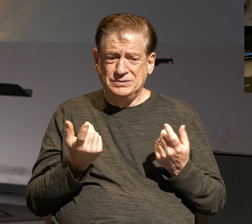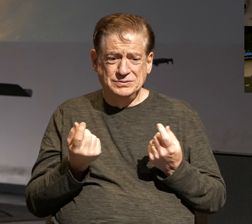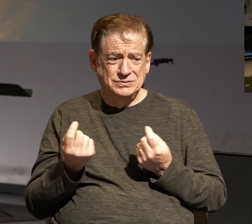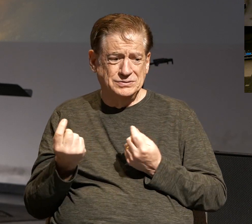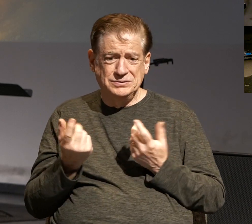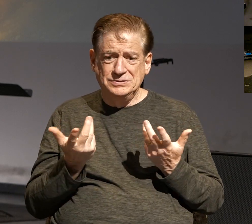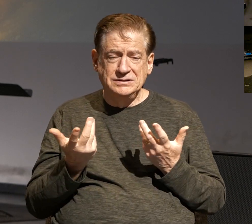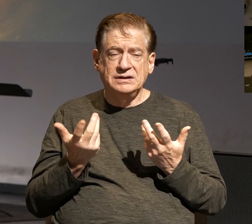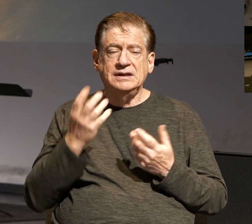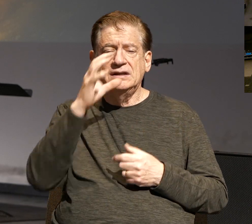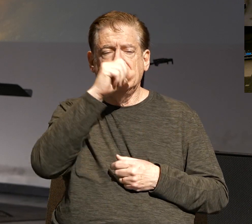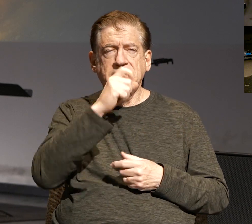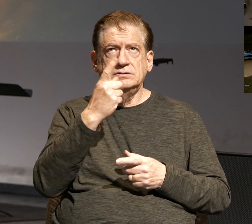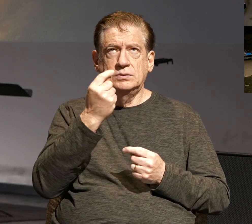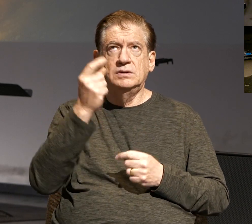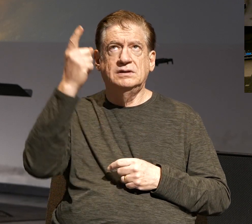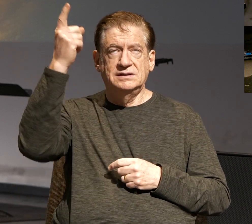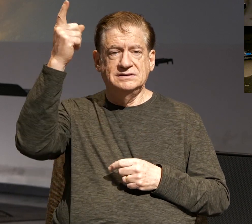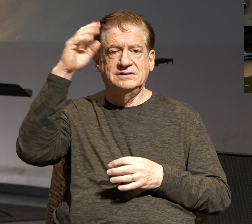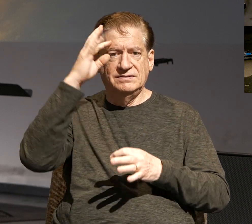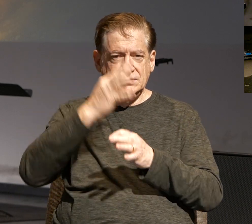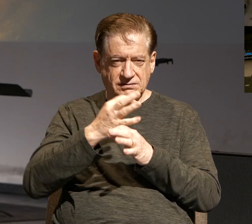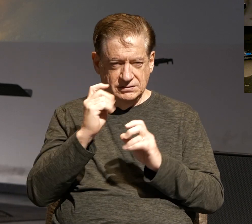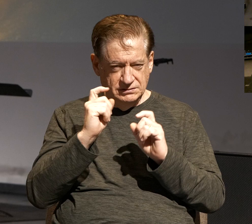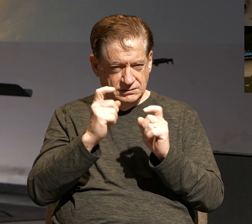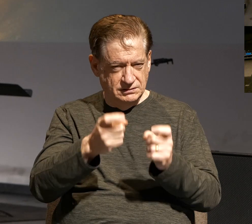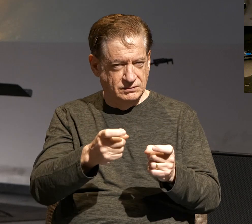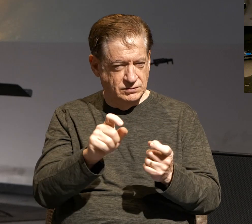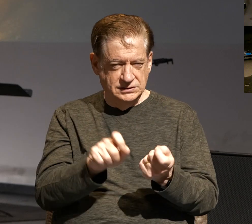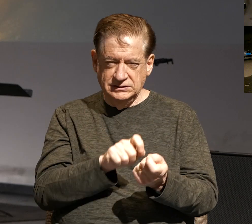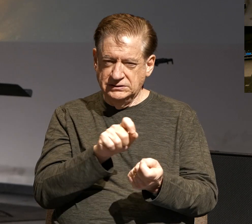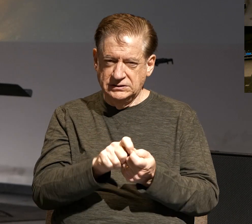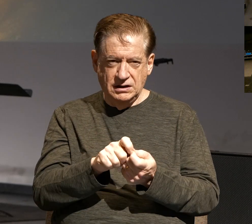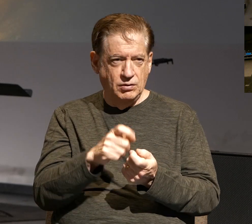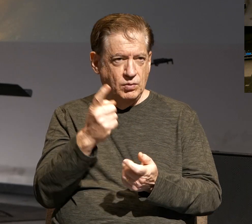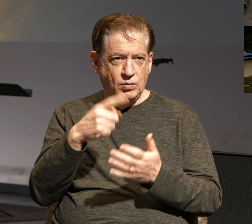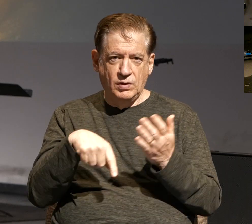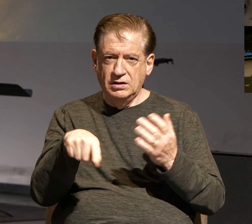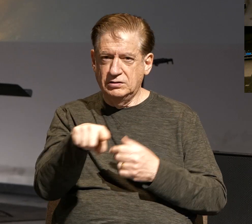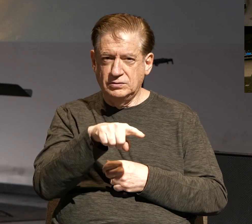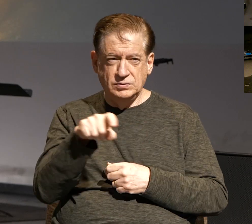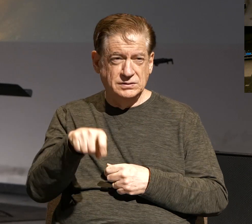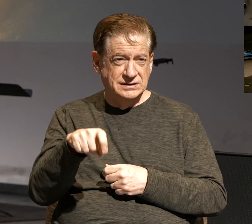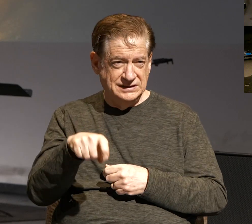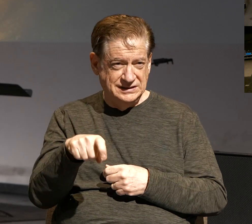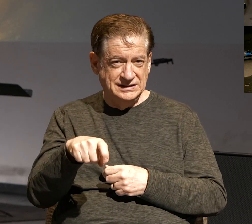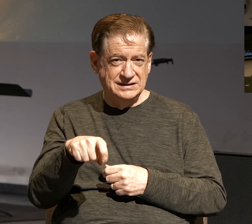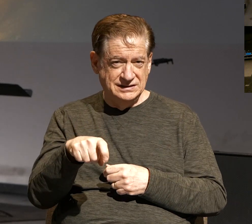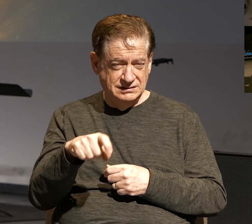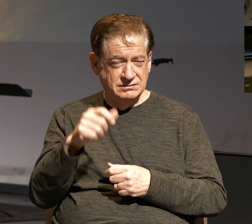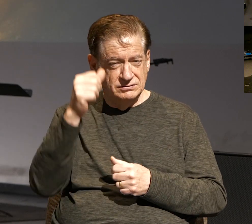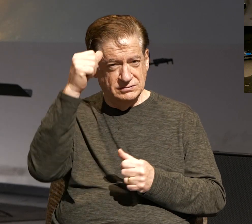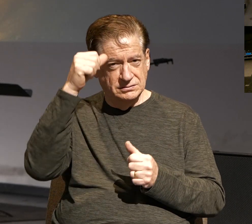He is faithful enough to give you exactly what it takes and what you need. Please remember that.